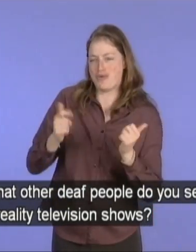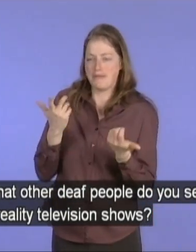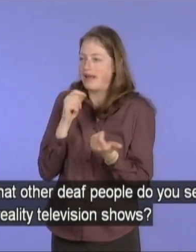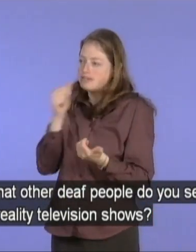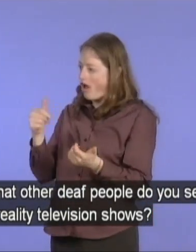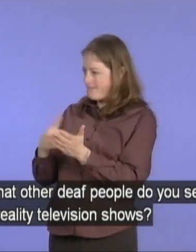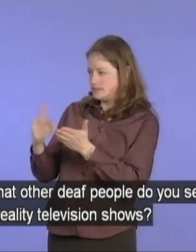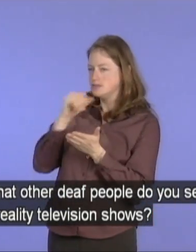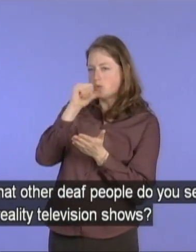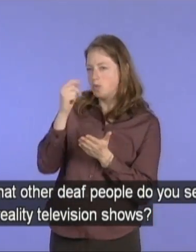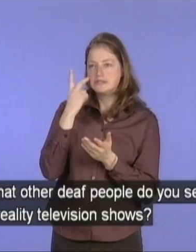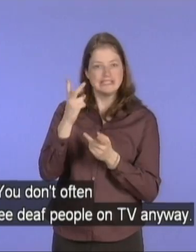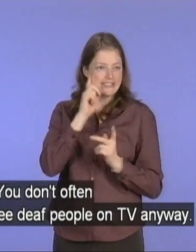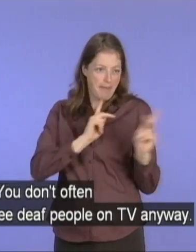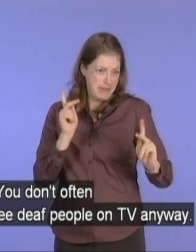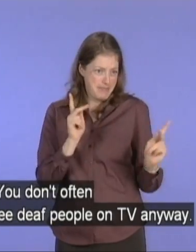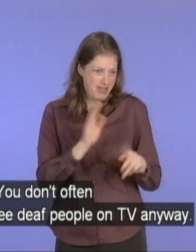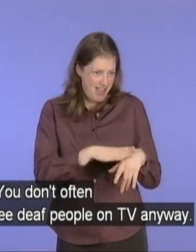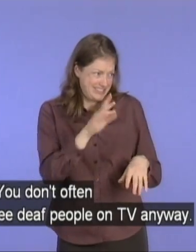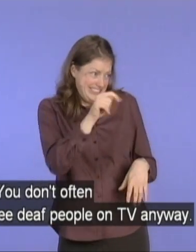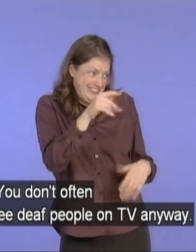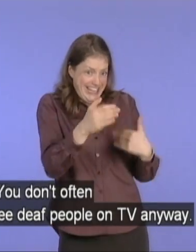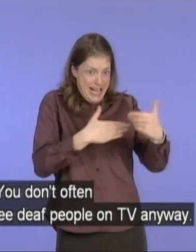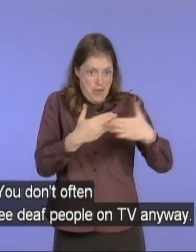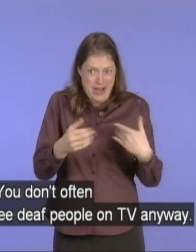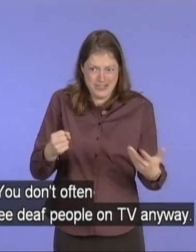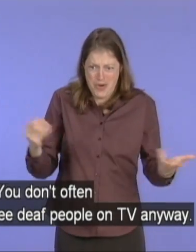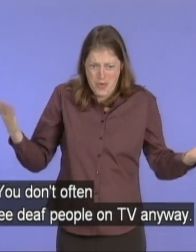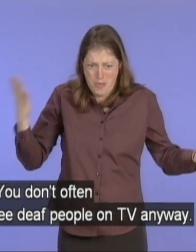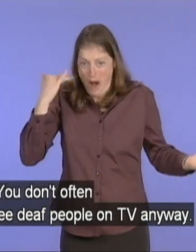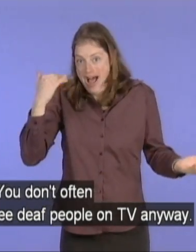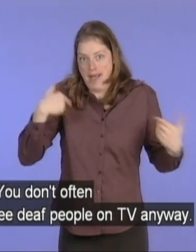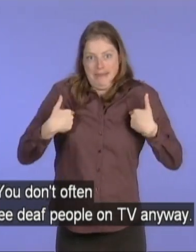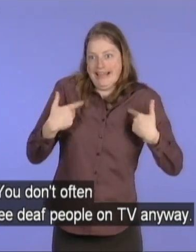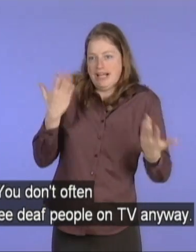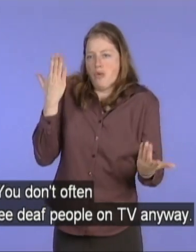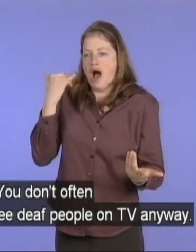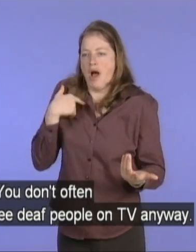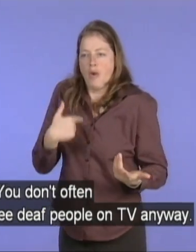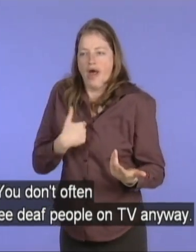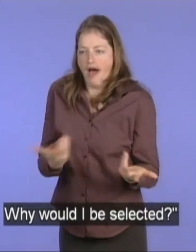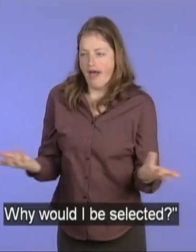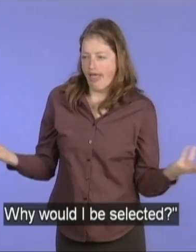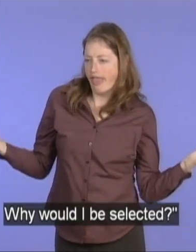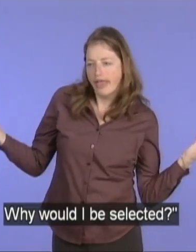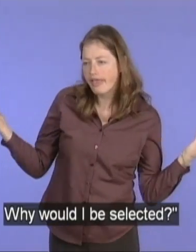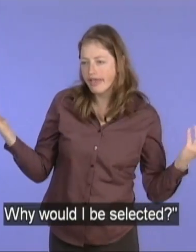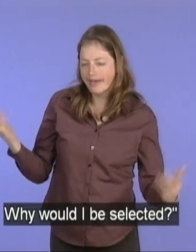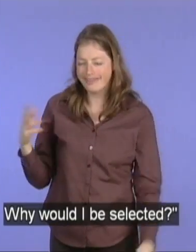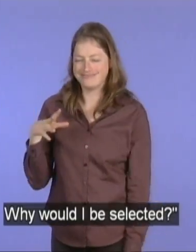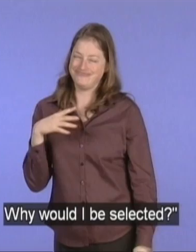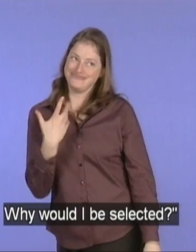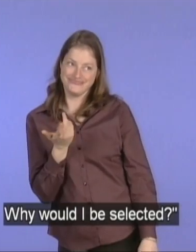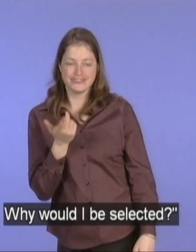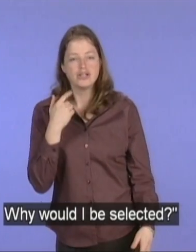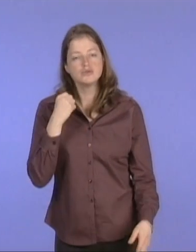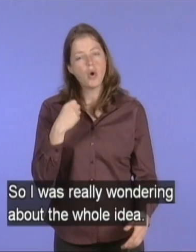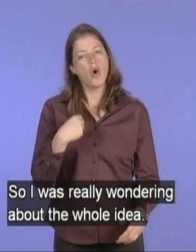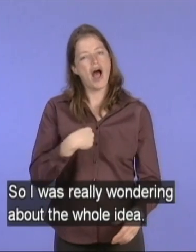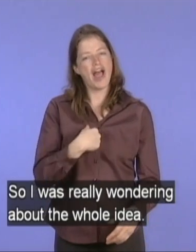television shows? You don't often see deaf people on TV anyway. Why would they pick me? Why would I be selected? So